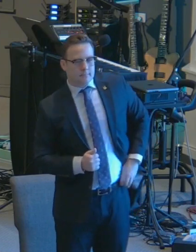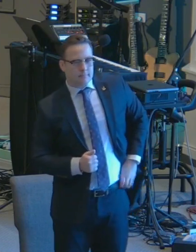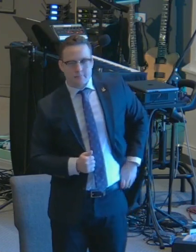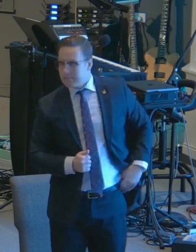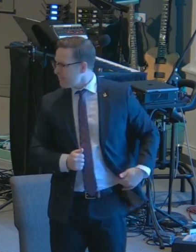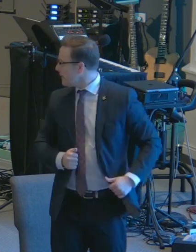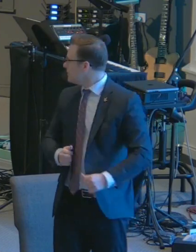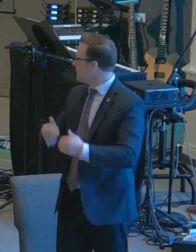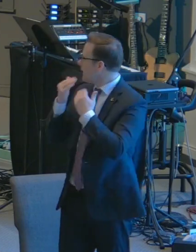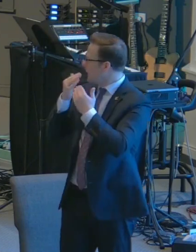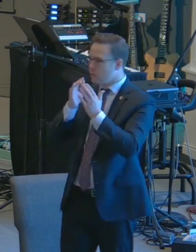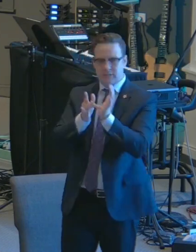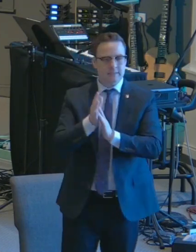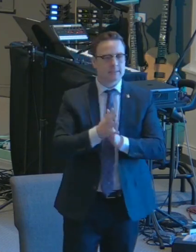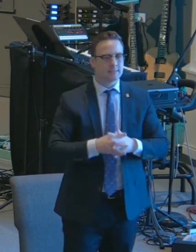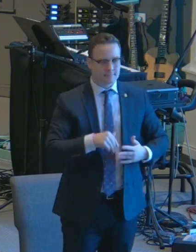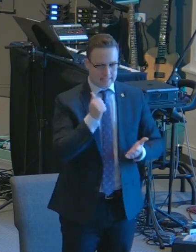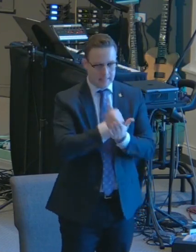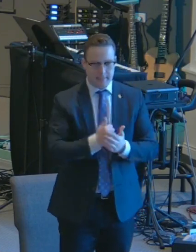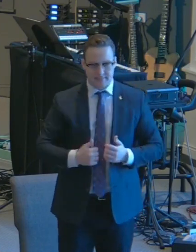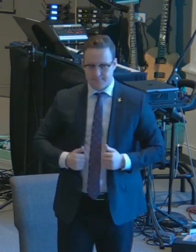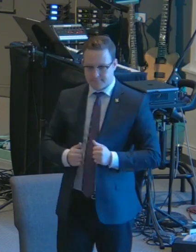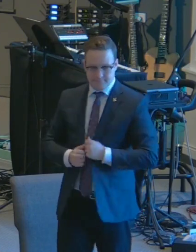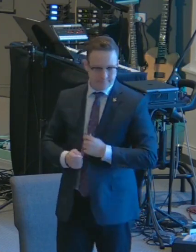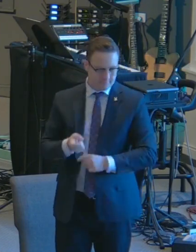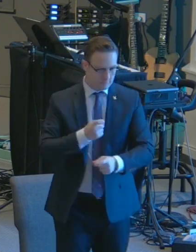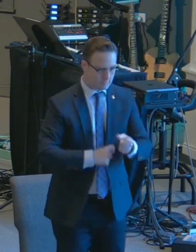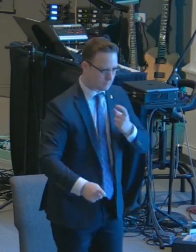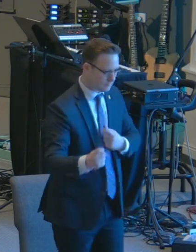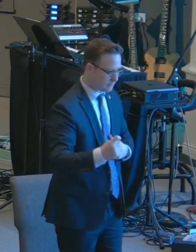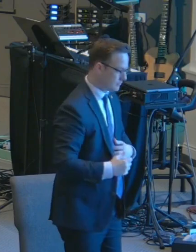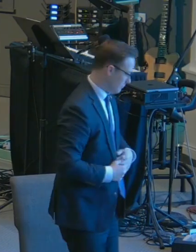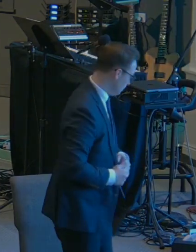Thank you, Jesus. That's all I have. Thank you, God. Praise God.